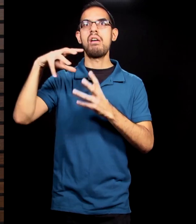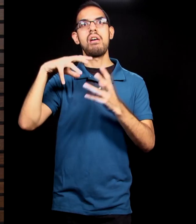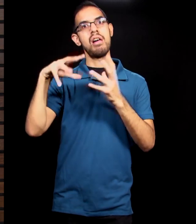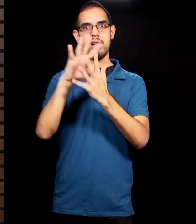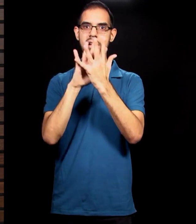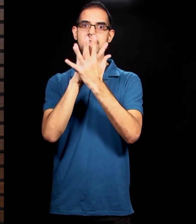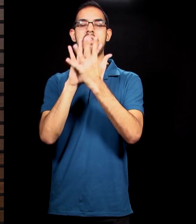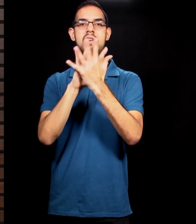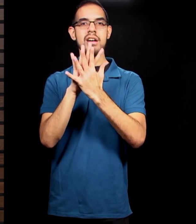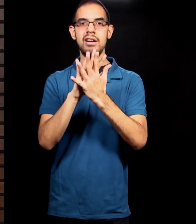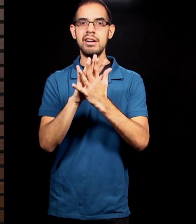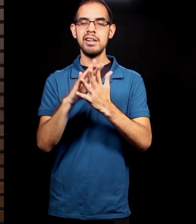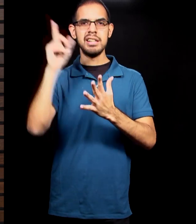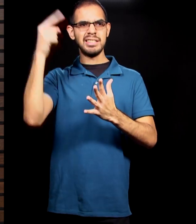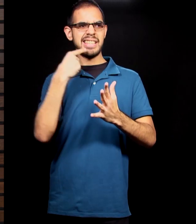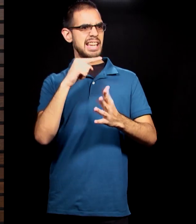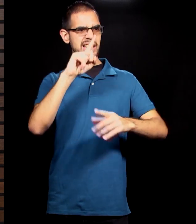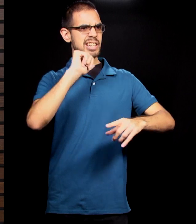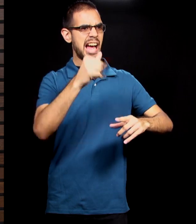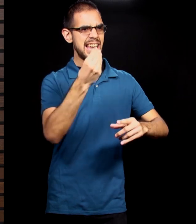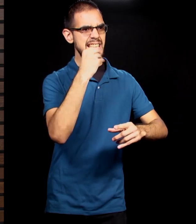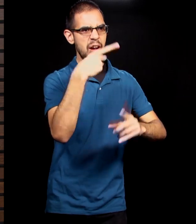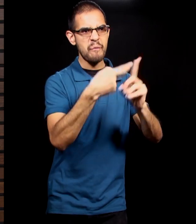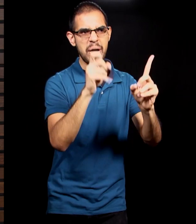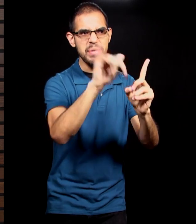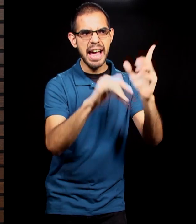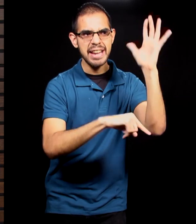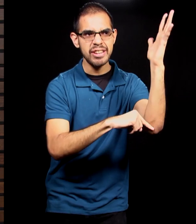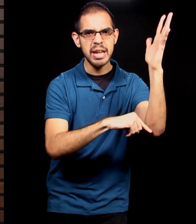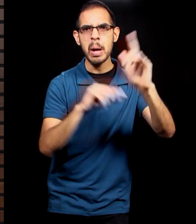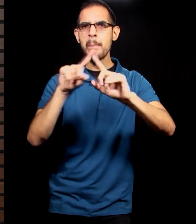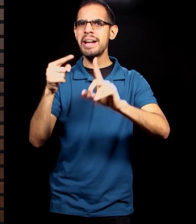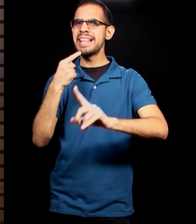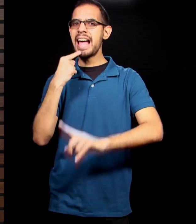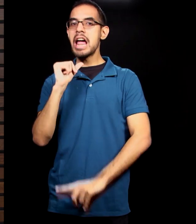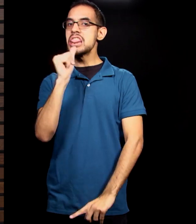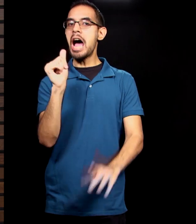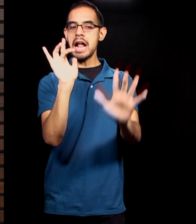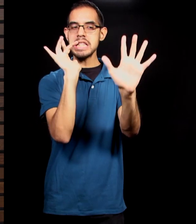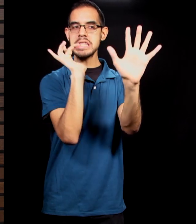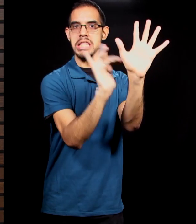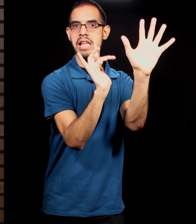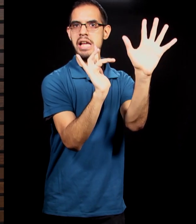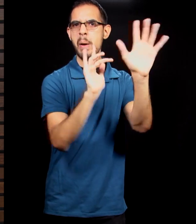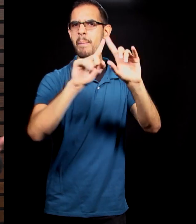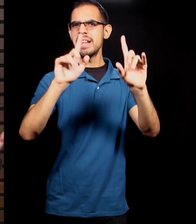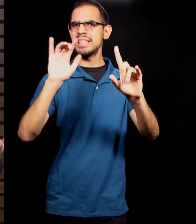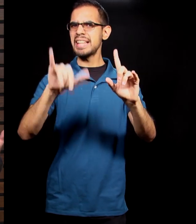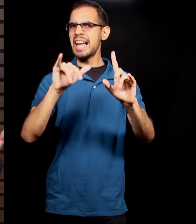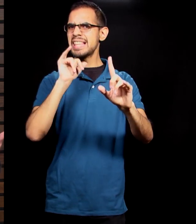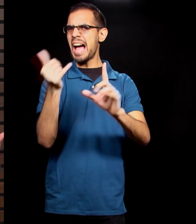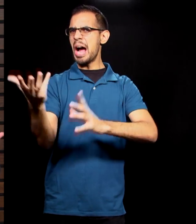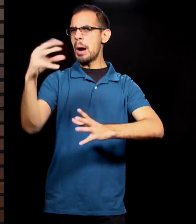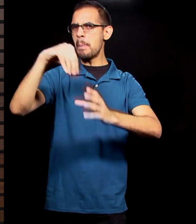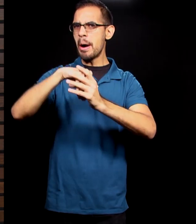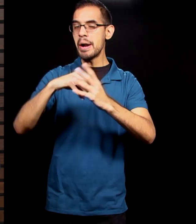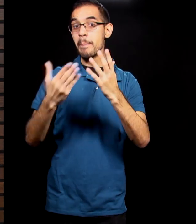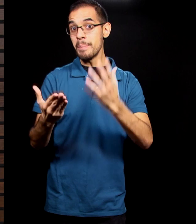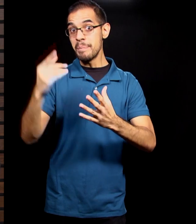said, don't eat that tree. But then she says, he also said, don't touch it. Well, it was actually never a part of the equation. It may be wise, but it wasn't what he said.